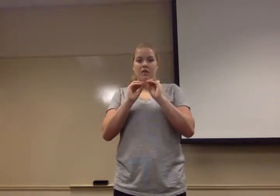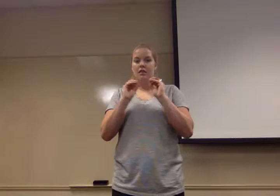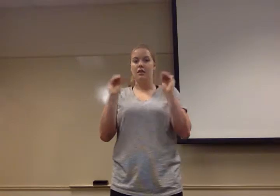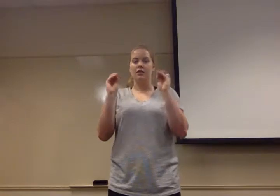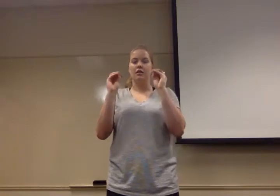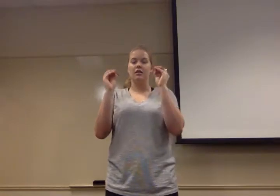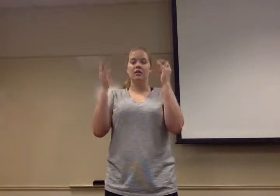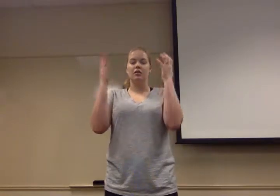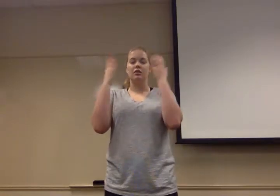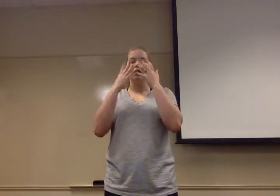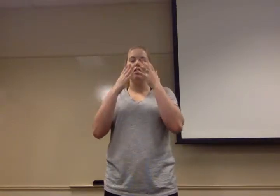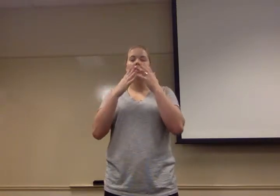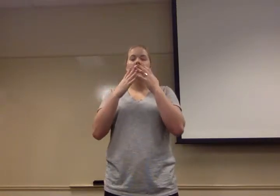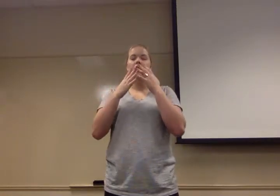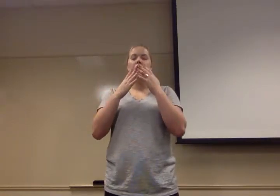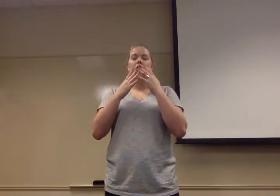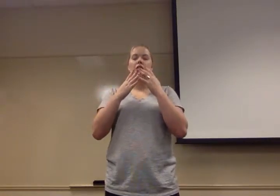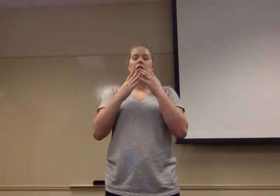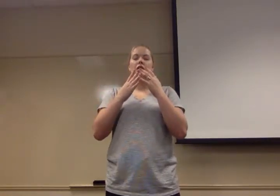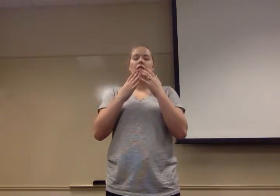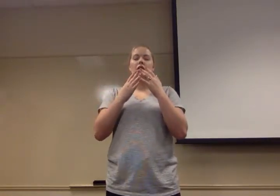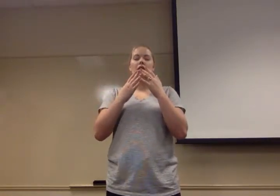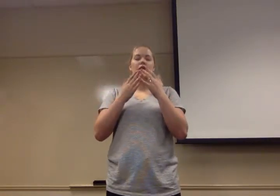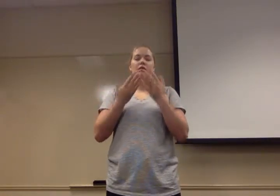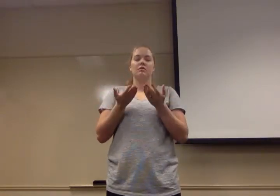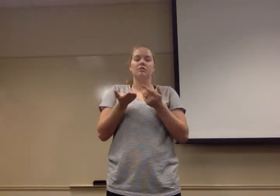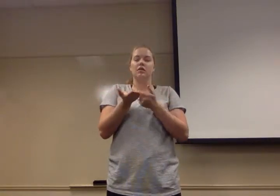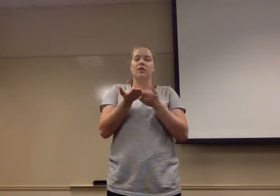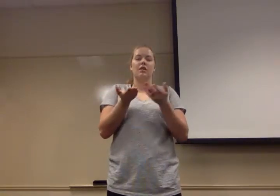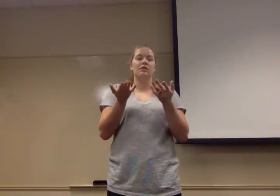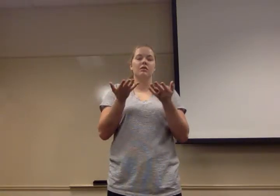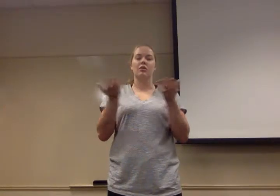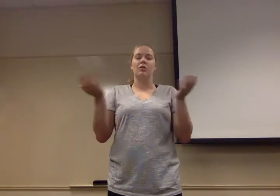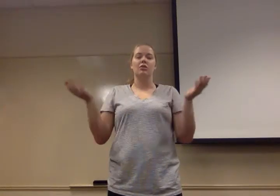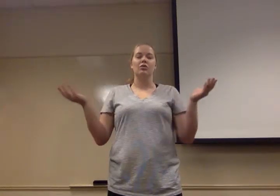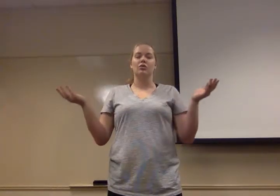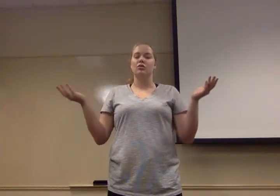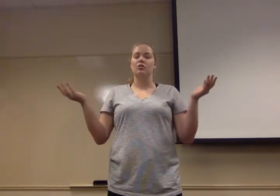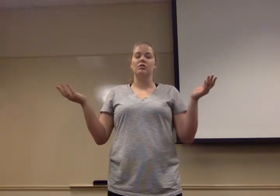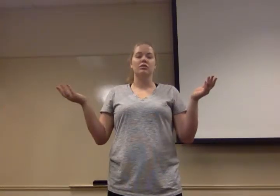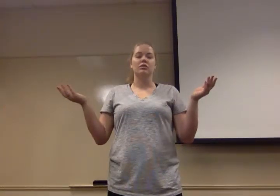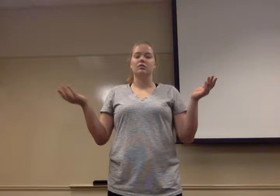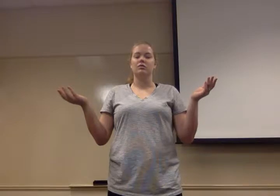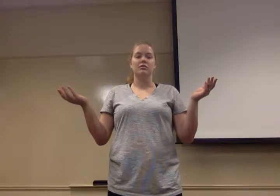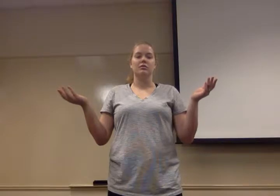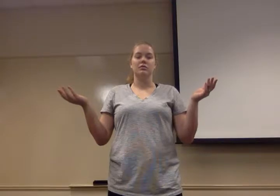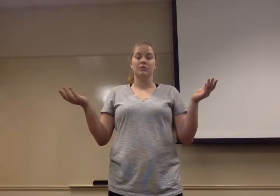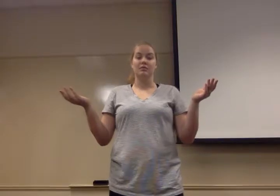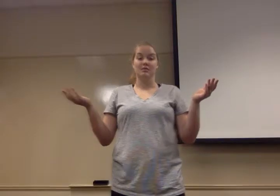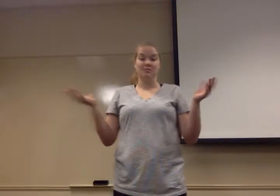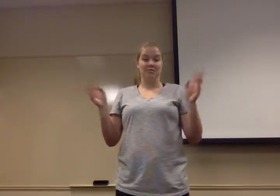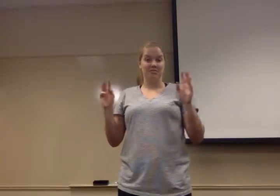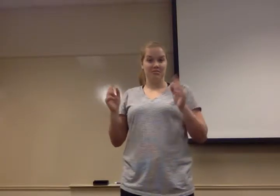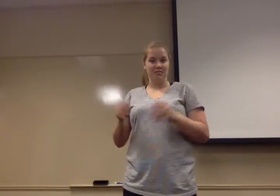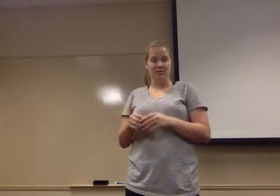emptiest thing you can. And cube it a gazillion times. And that's where we are. And then, suddenly,